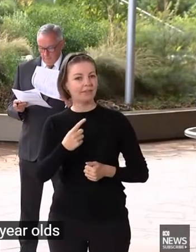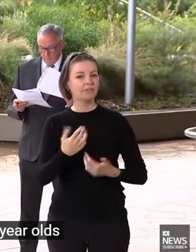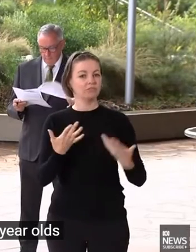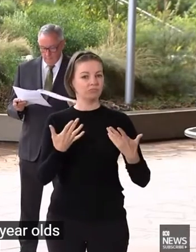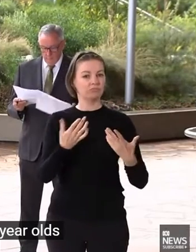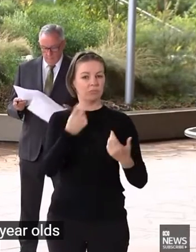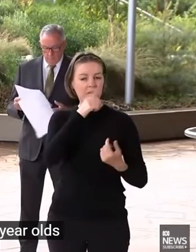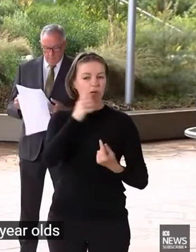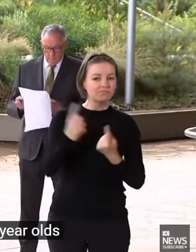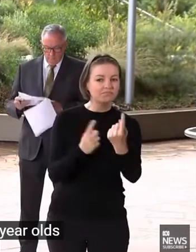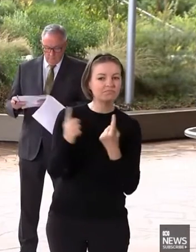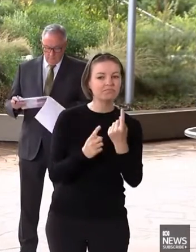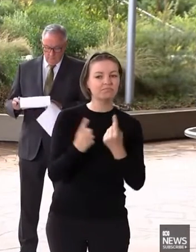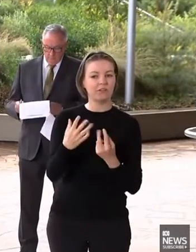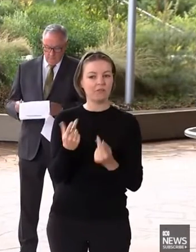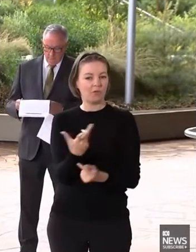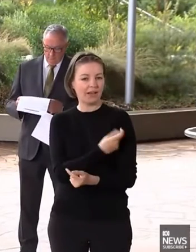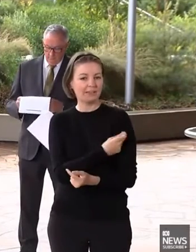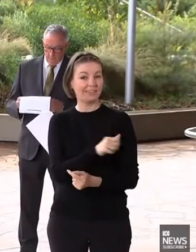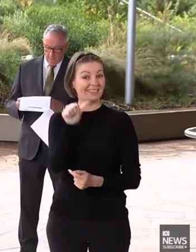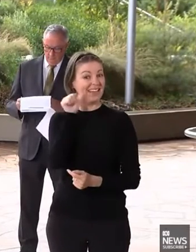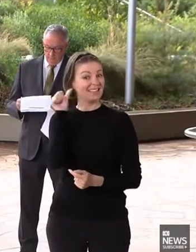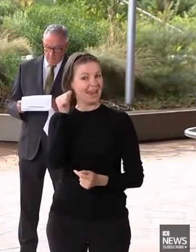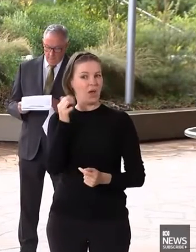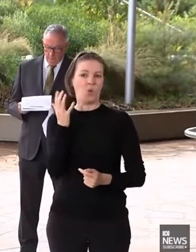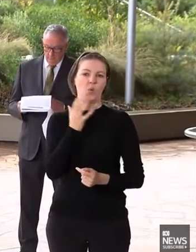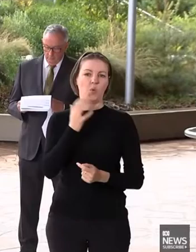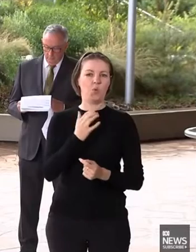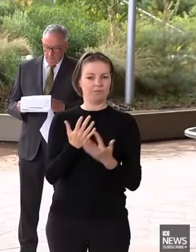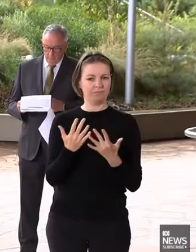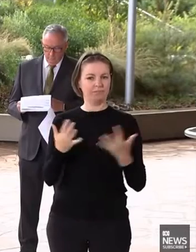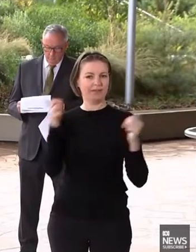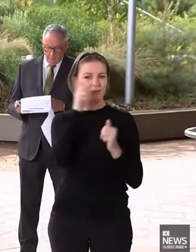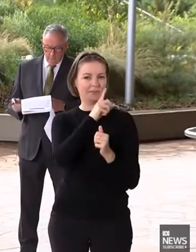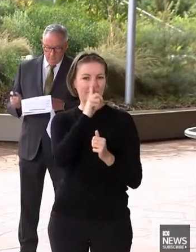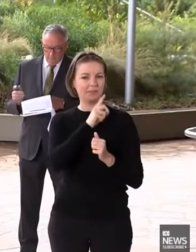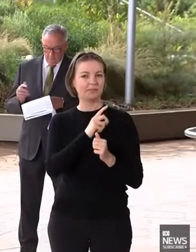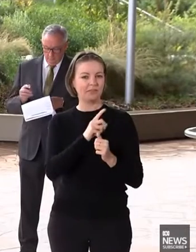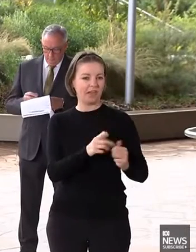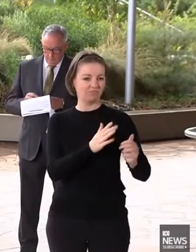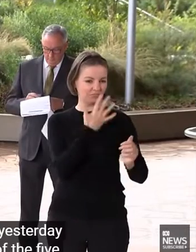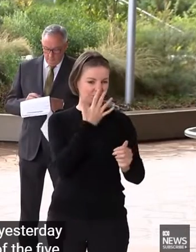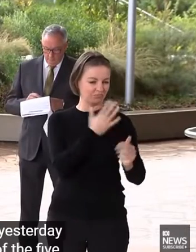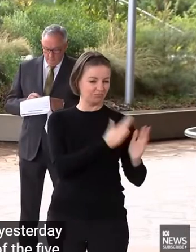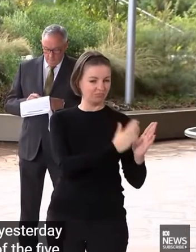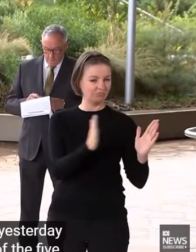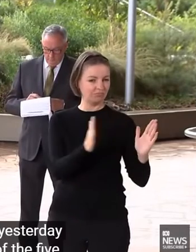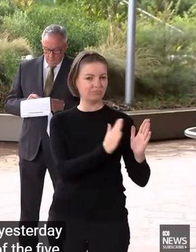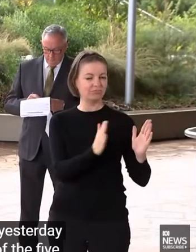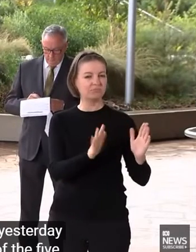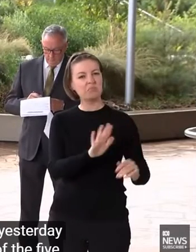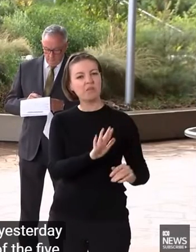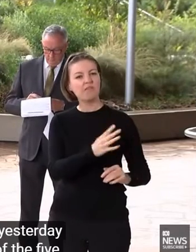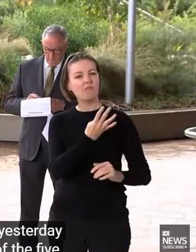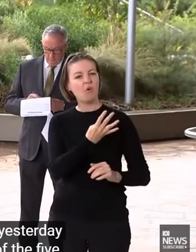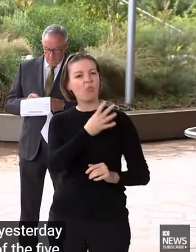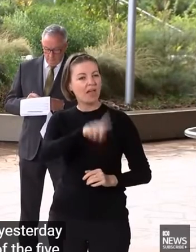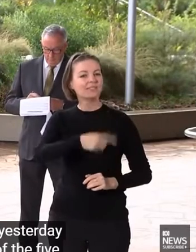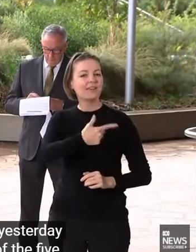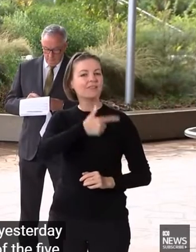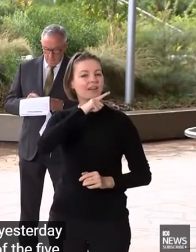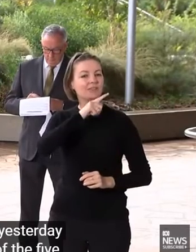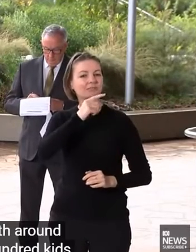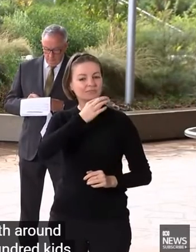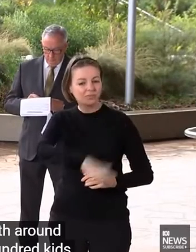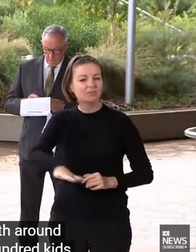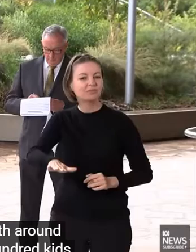Yesterday was our biggest day of the 5 to 11-year-olds, with around 4,700 kids in that